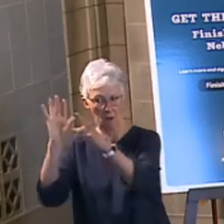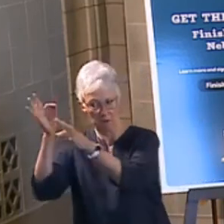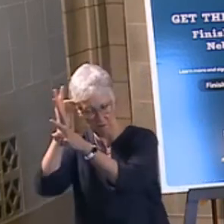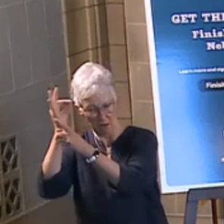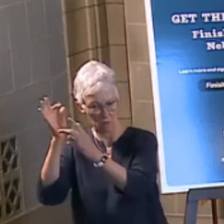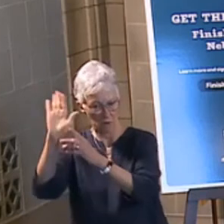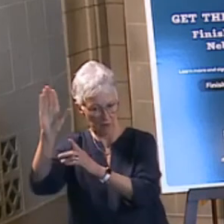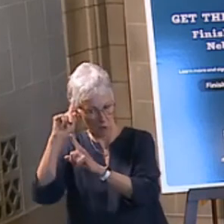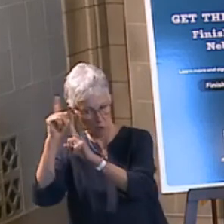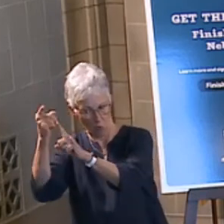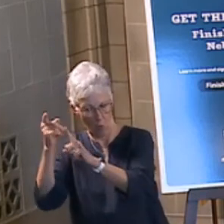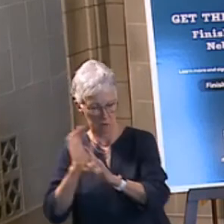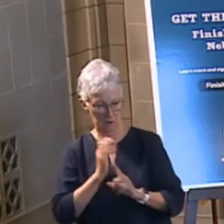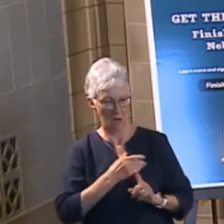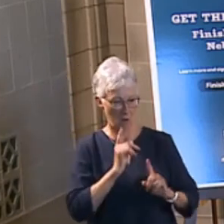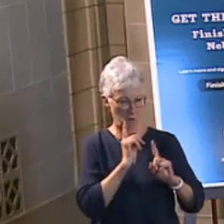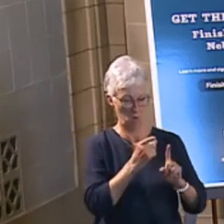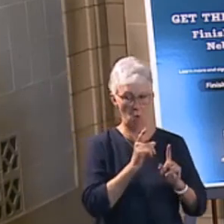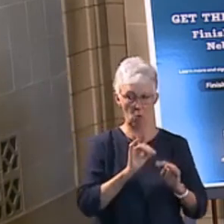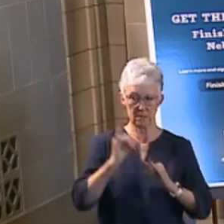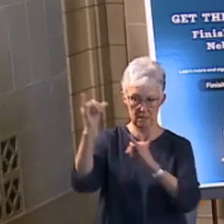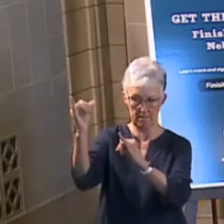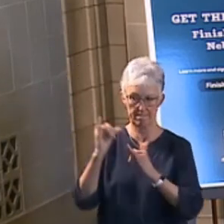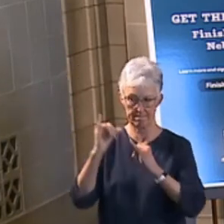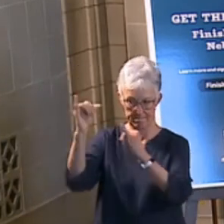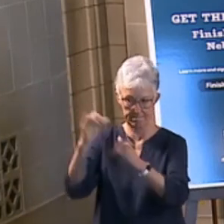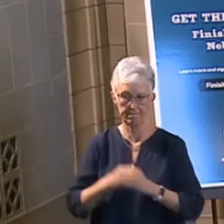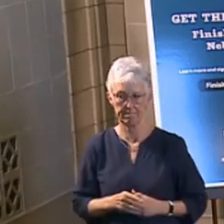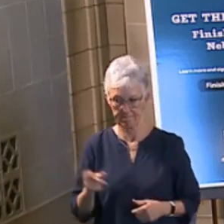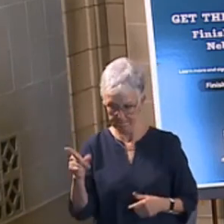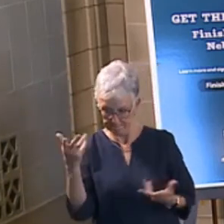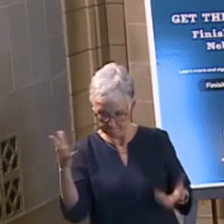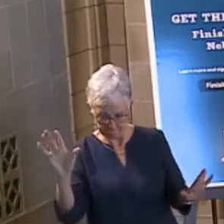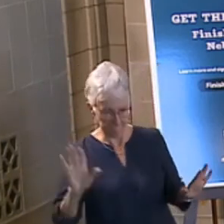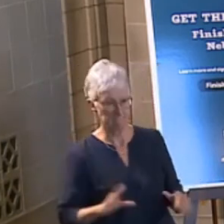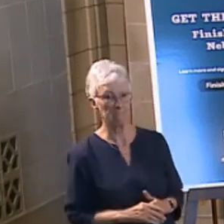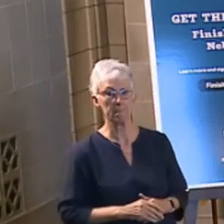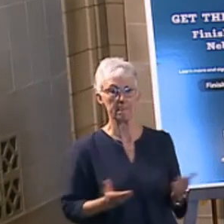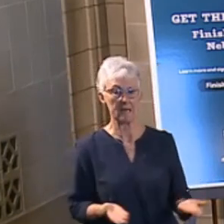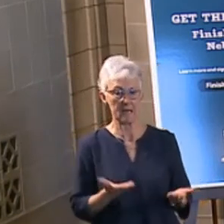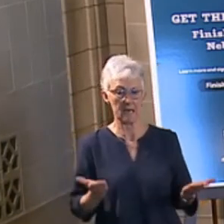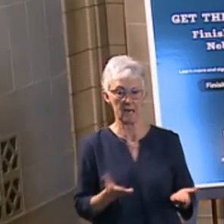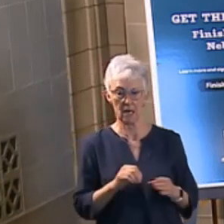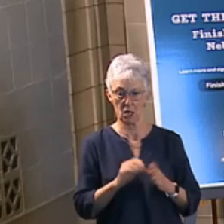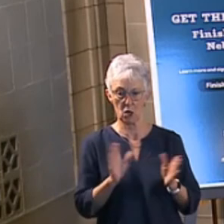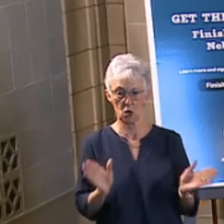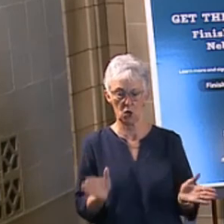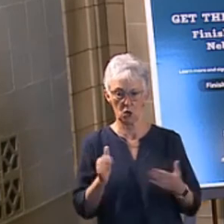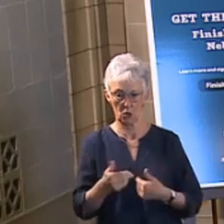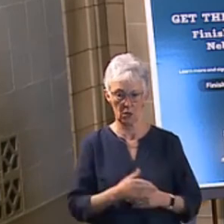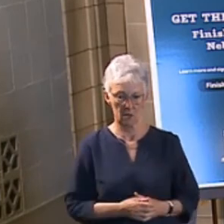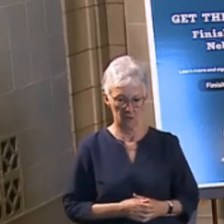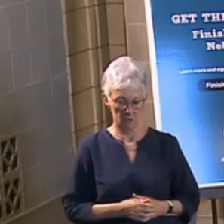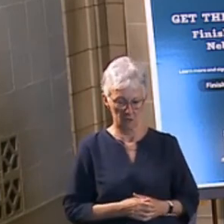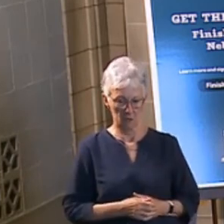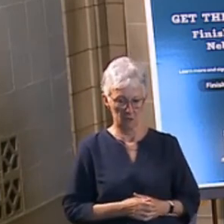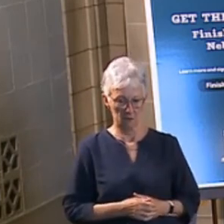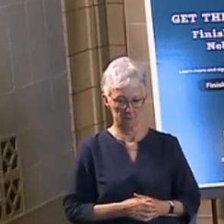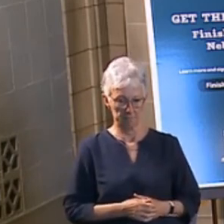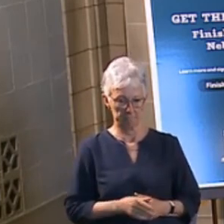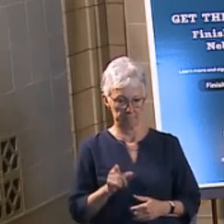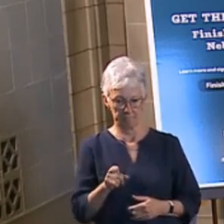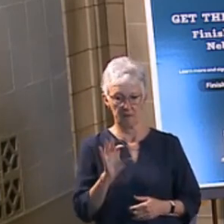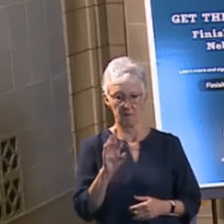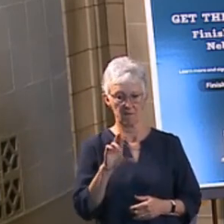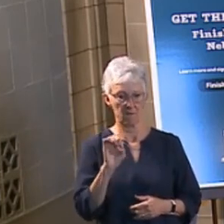to all Nebraskans here in the state. And that's all we've got. All right, so, here in the room. Fred. Governor, earlier this year,